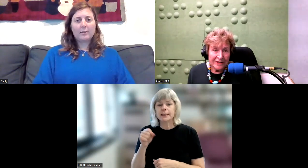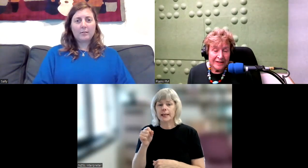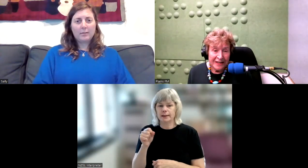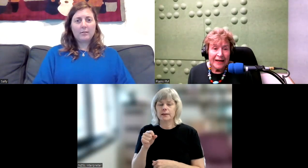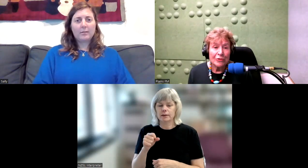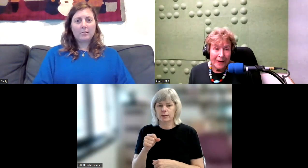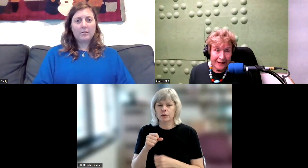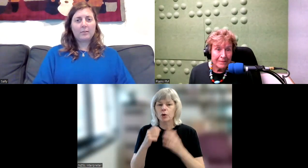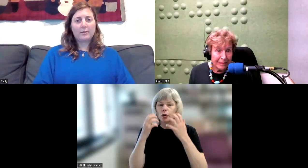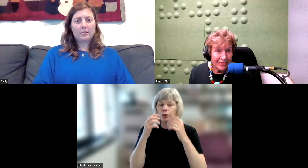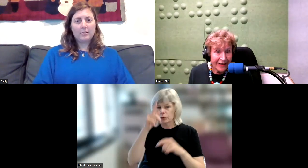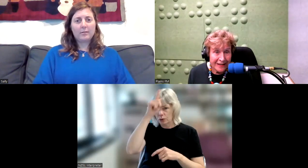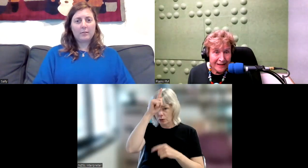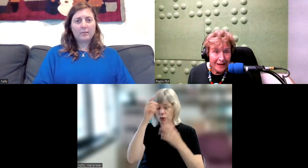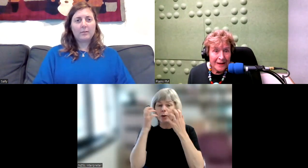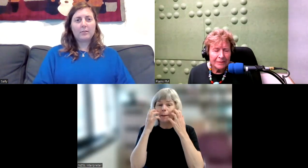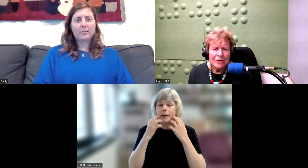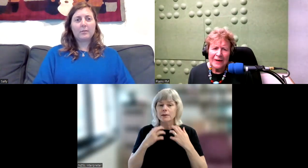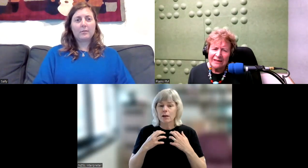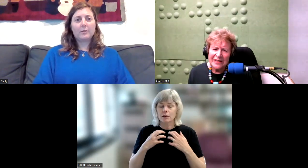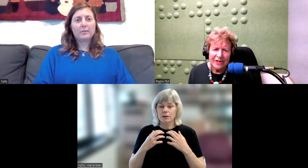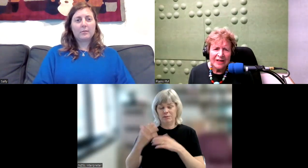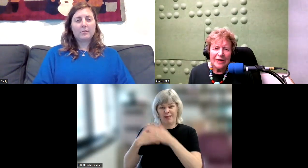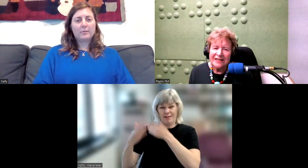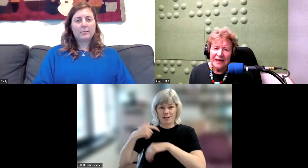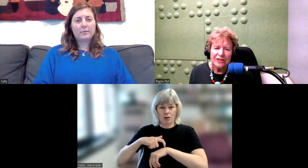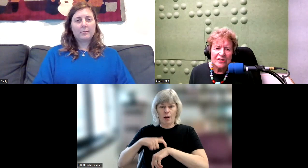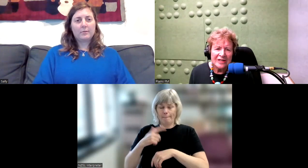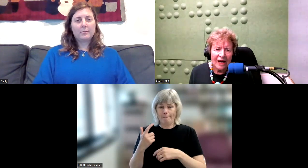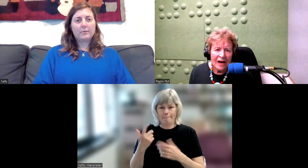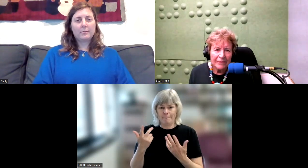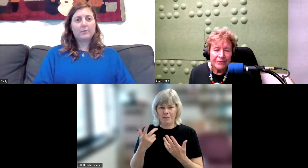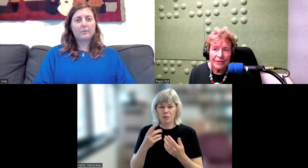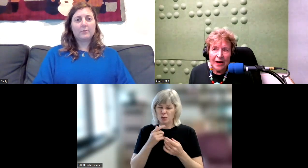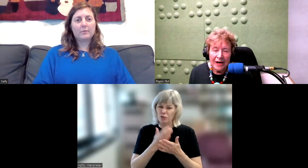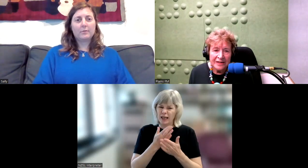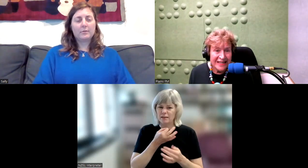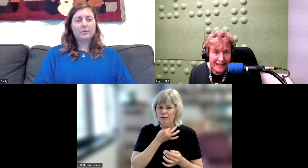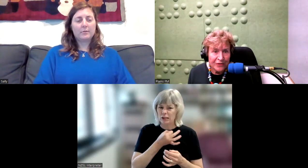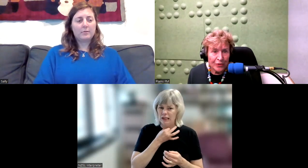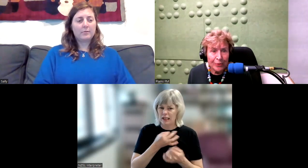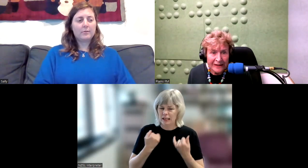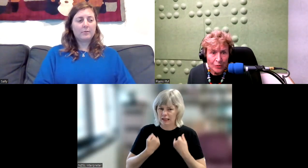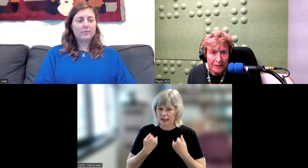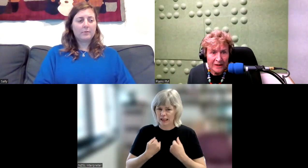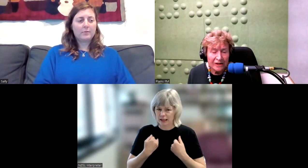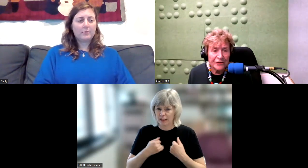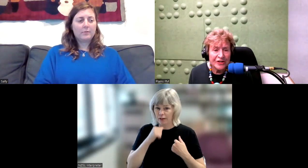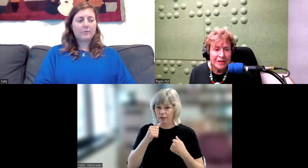today, rubella can be prevented. But rubella is really quite a dangerous disease for pregnant women. And the first three